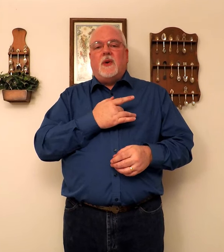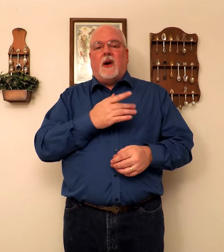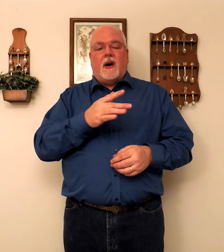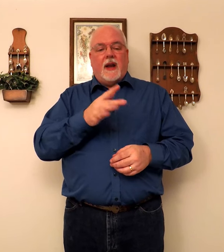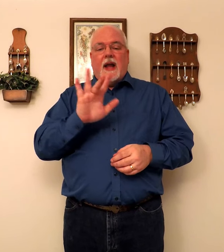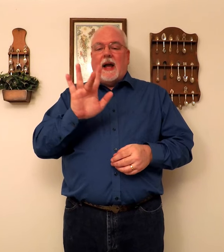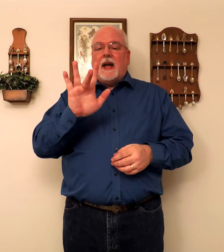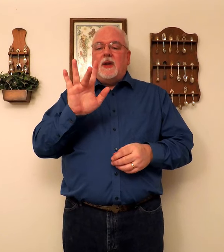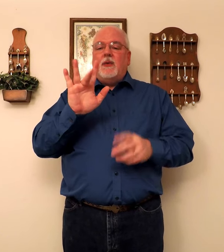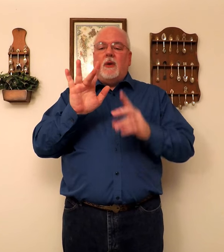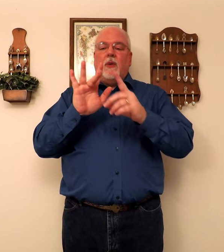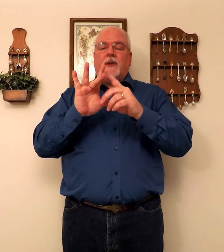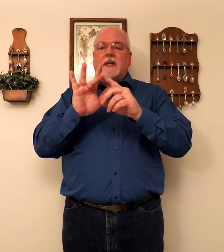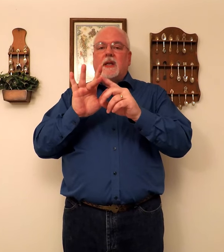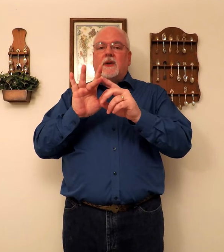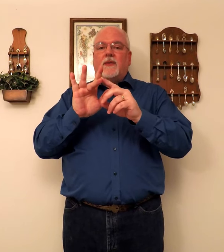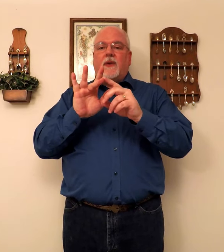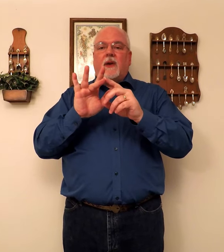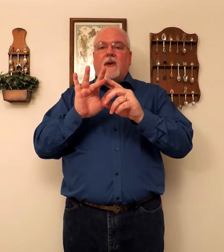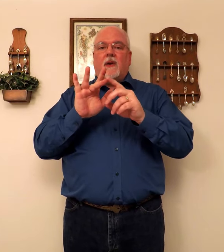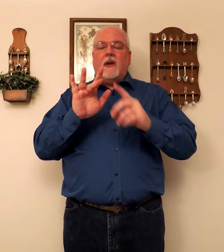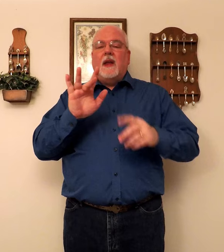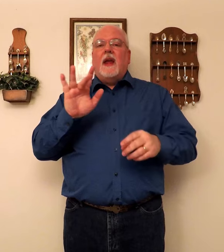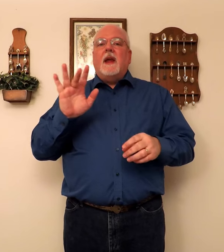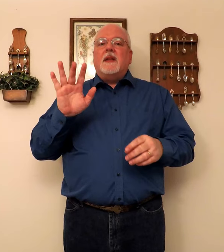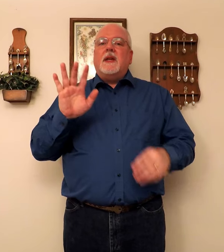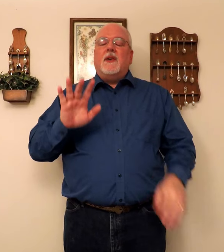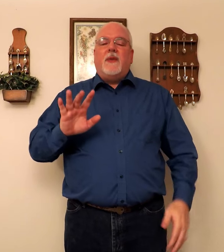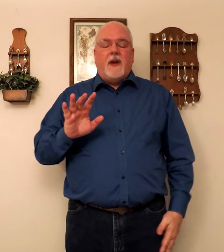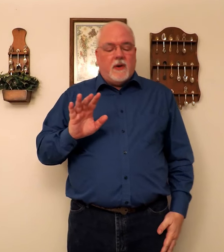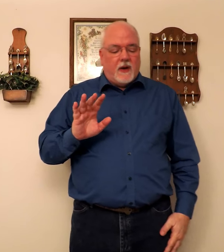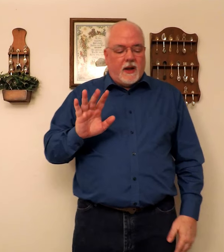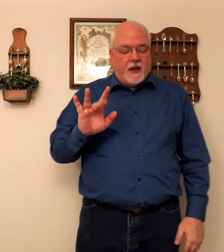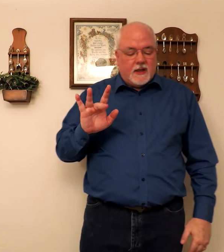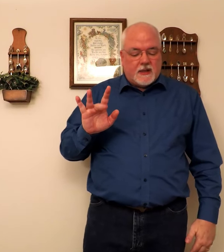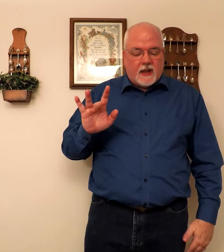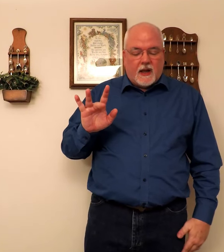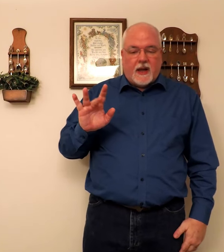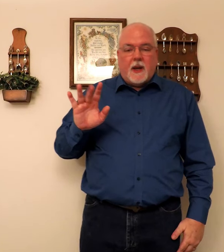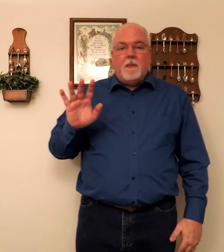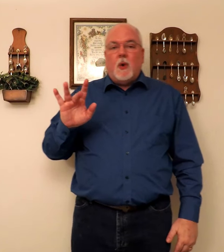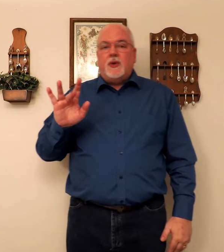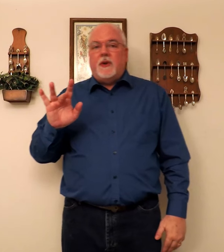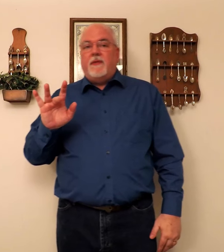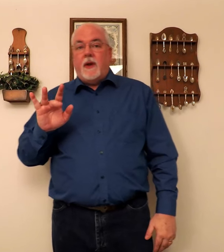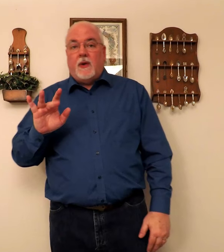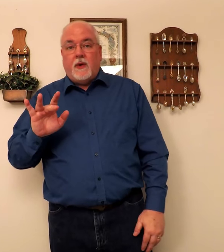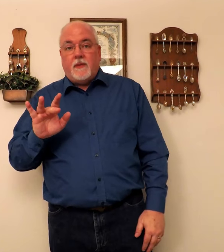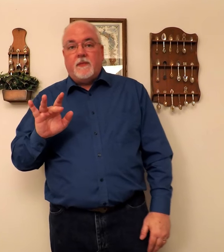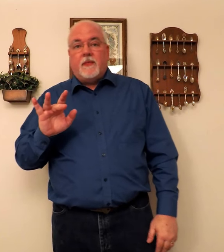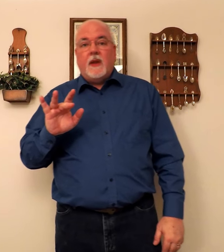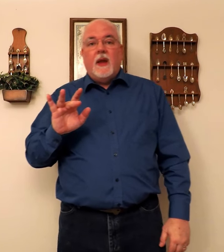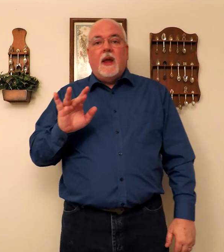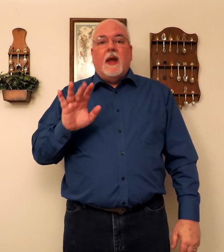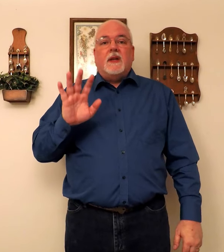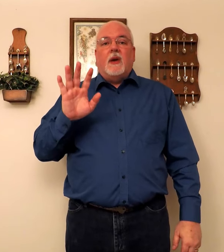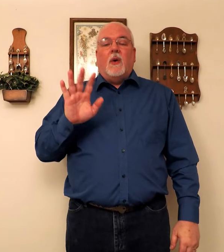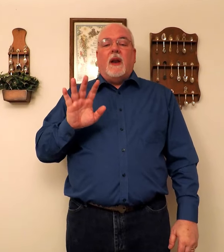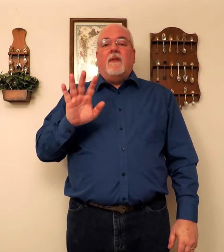do heart. I do it with the center finger. The center finger is an emotion finger. So, if